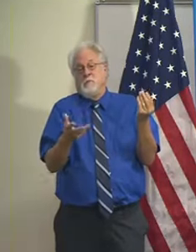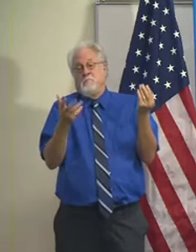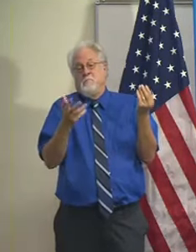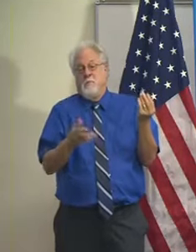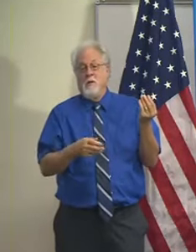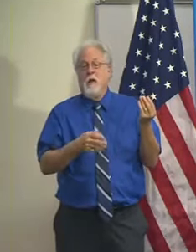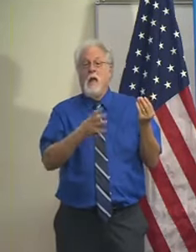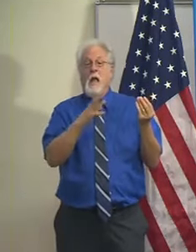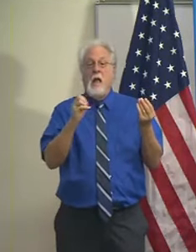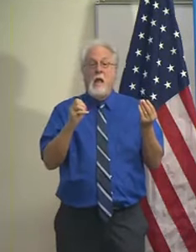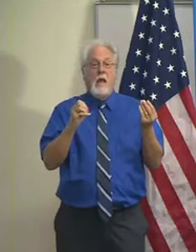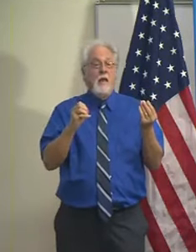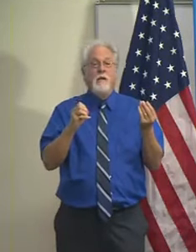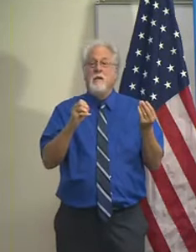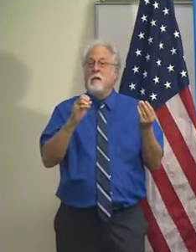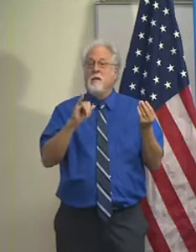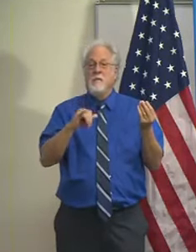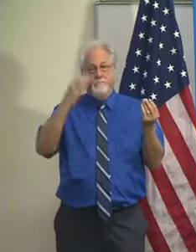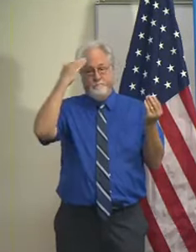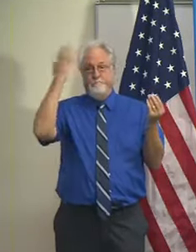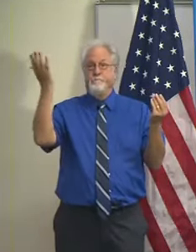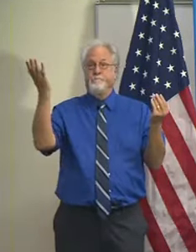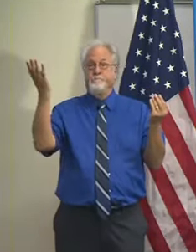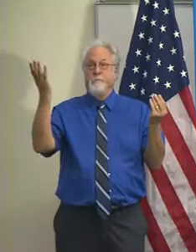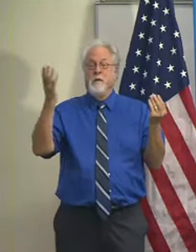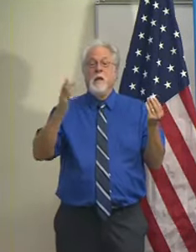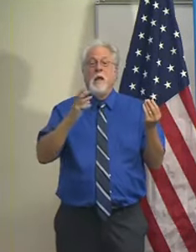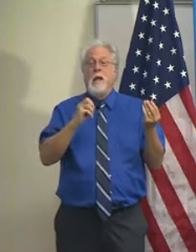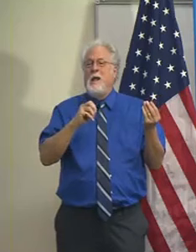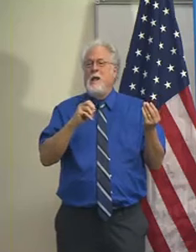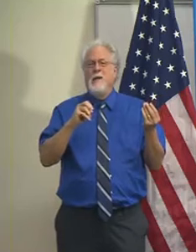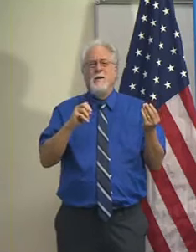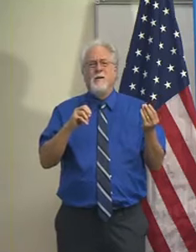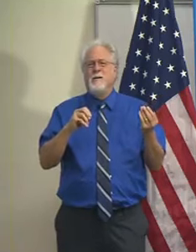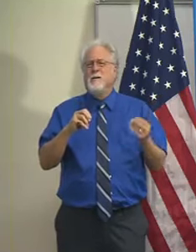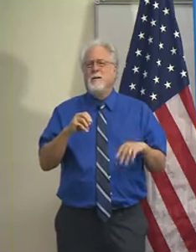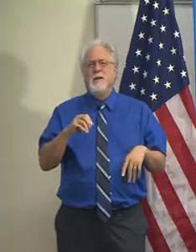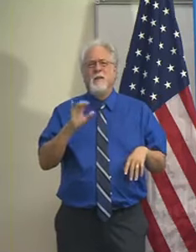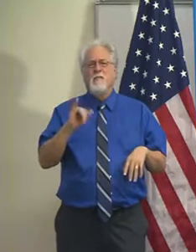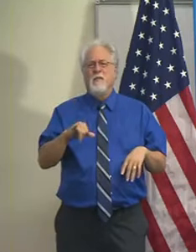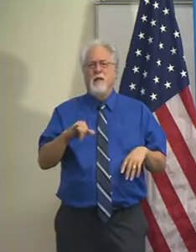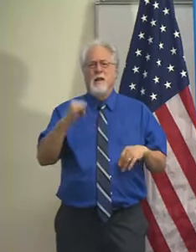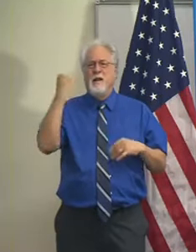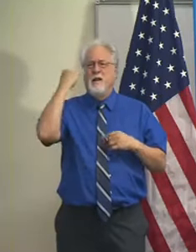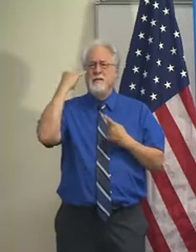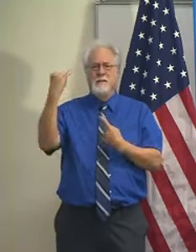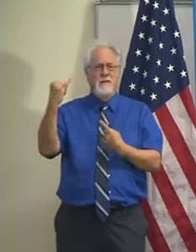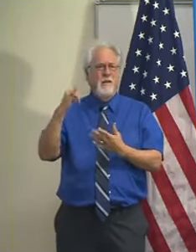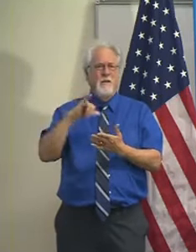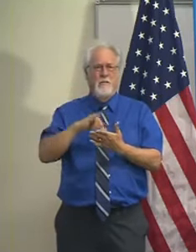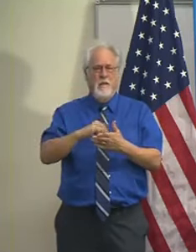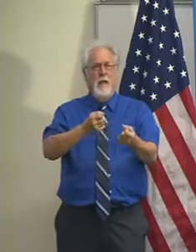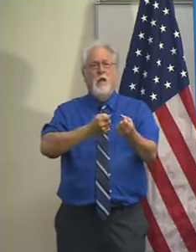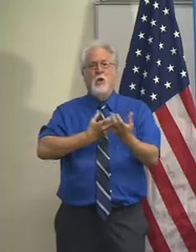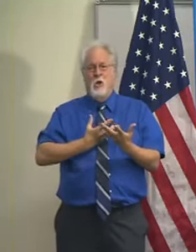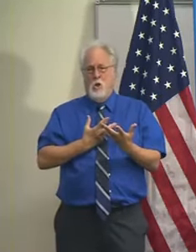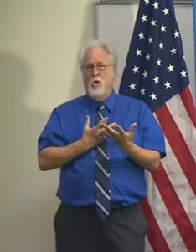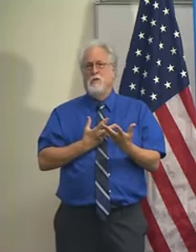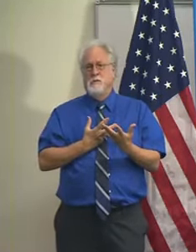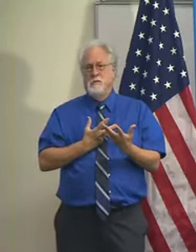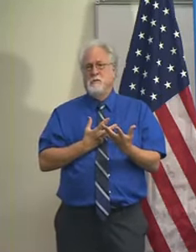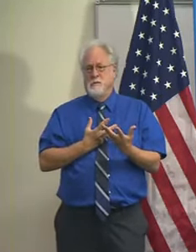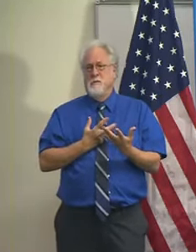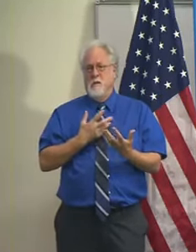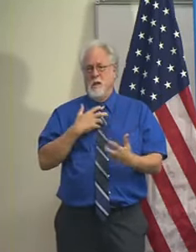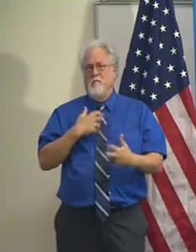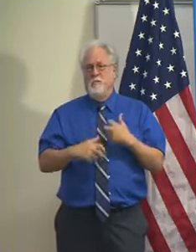and that's all that they think about. And that mindset is what can cause us to have real